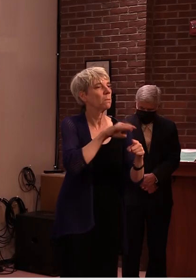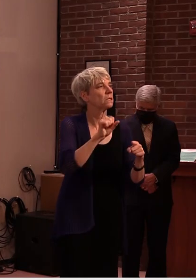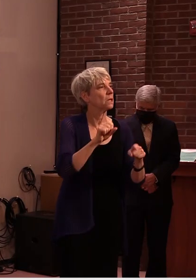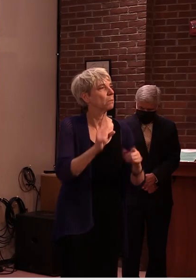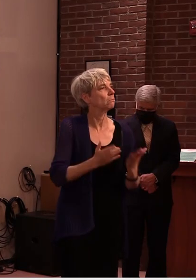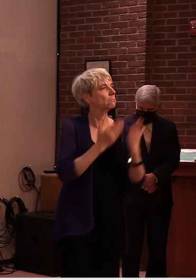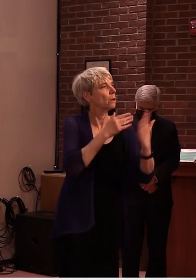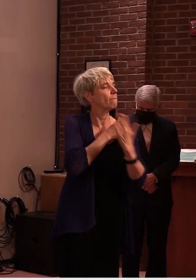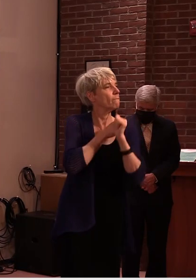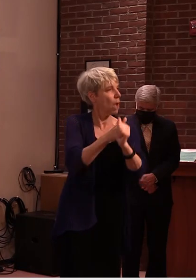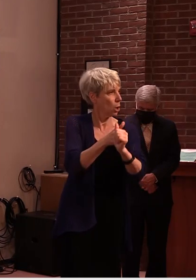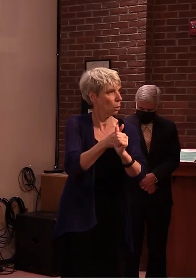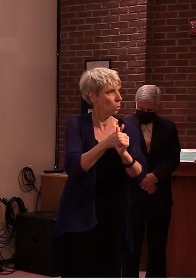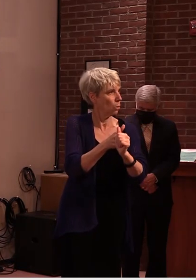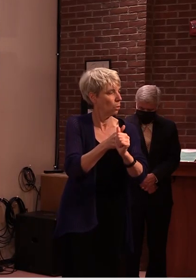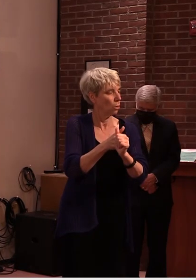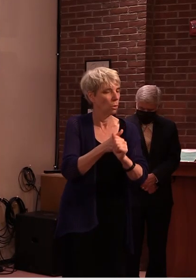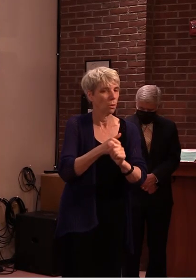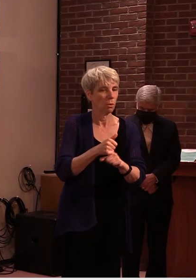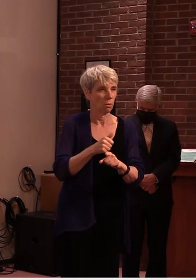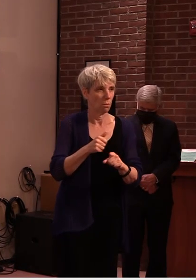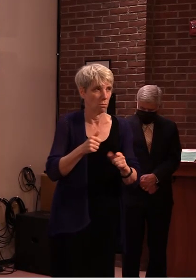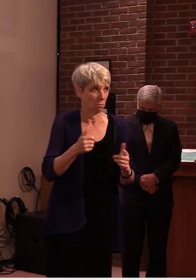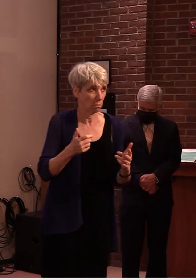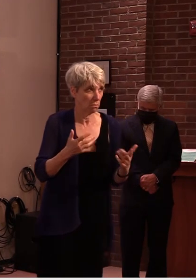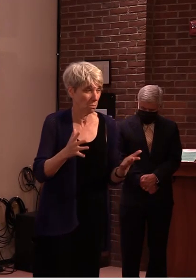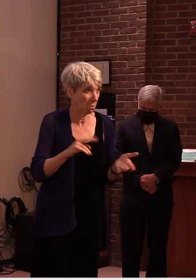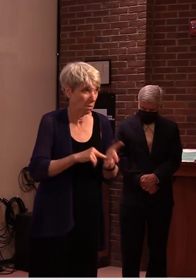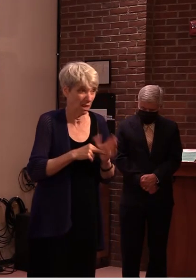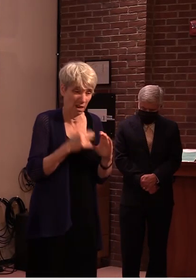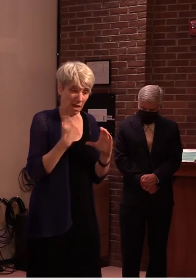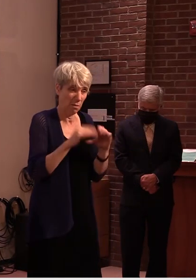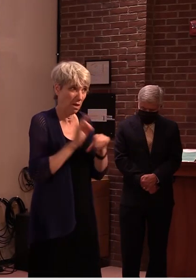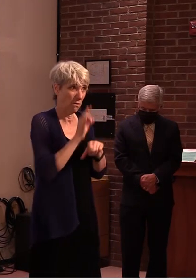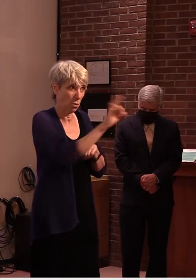that could that could have been a little more than just forwarding an email